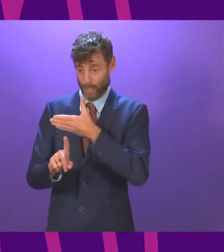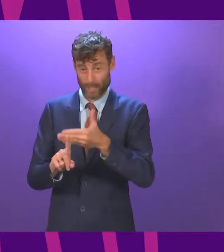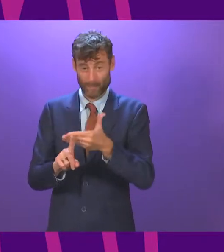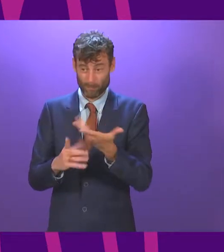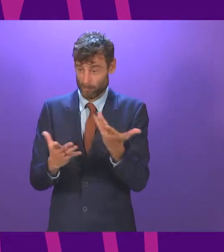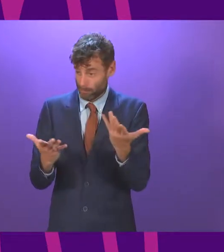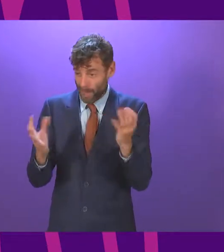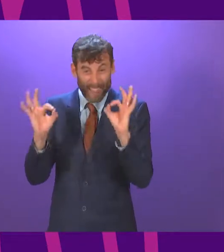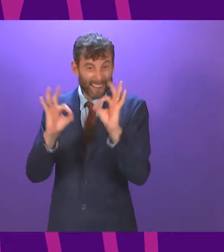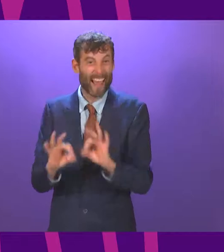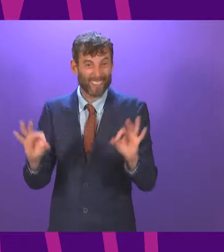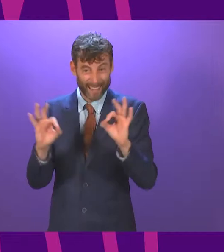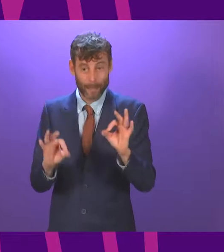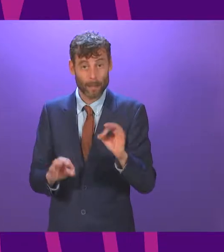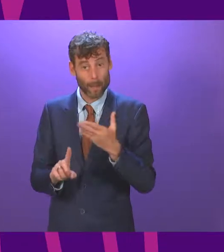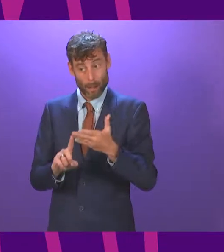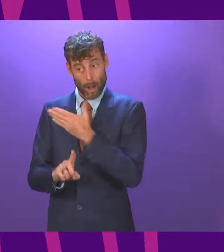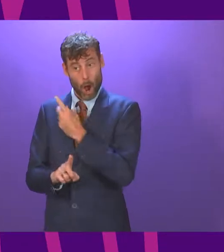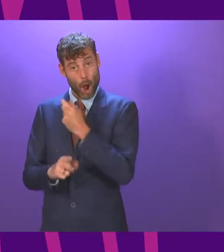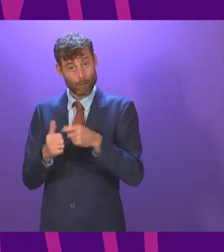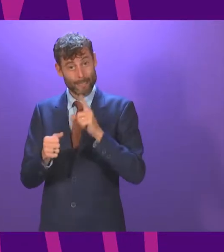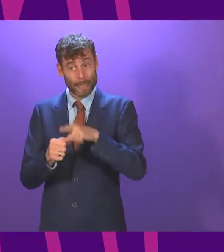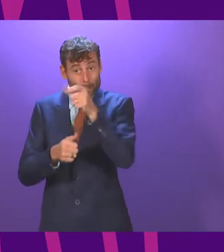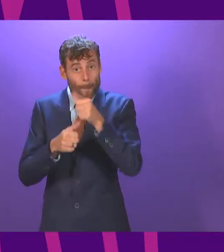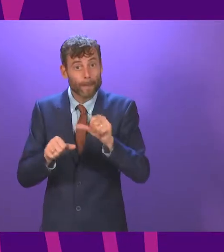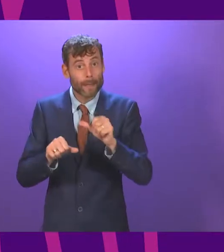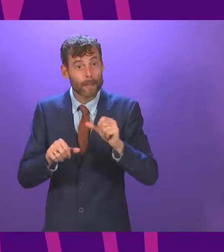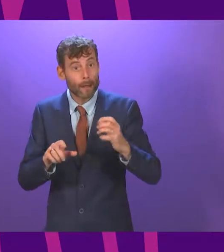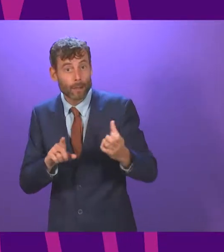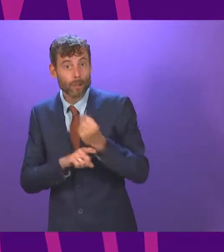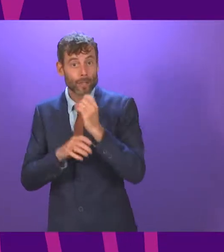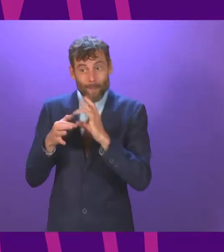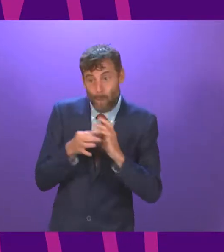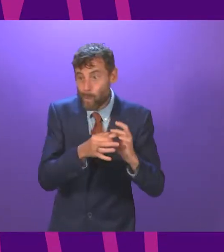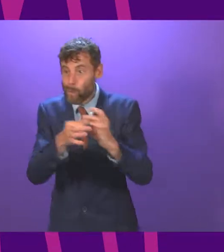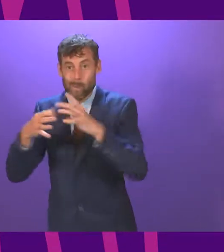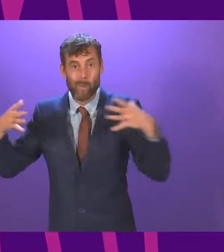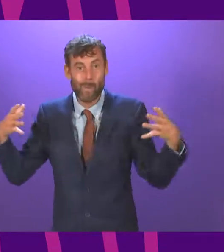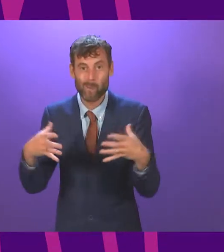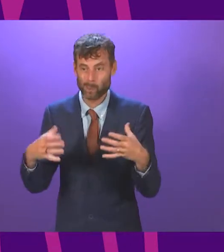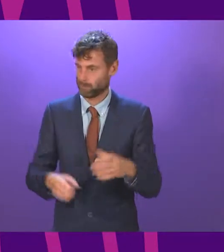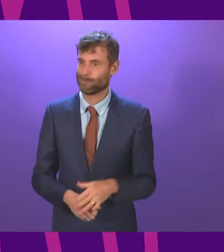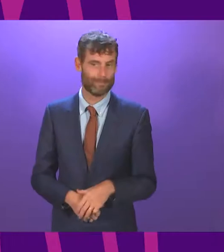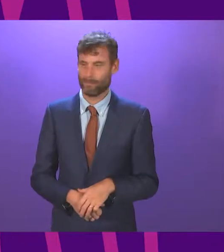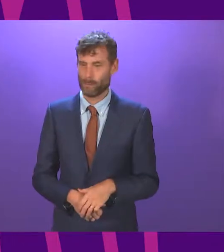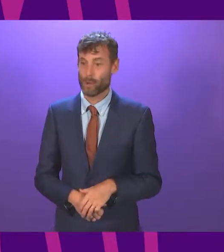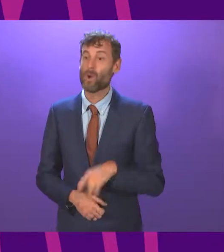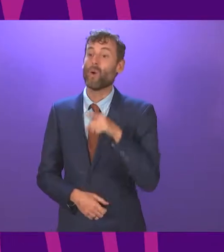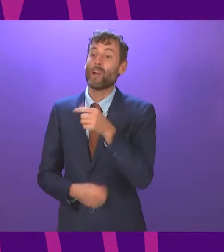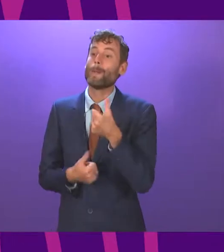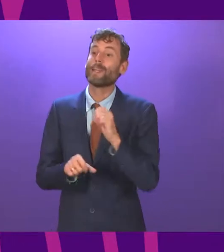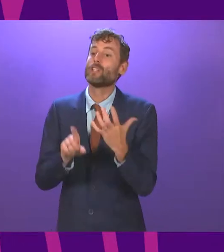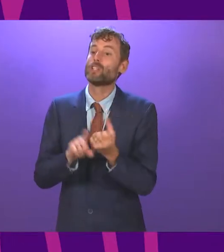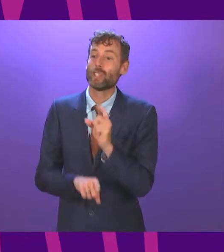coalition and taking the whole country forward together, the SNP have focused on bringing on board a band of extremists